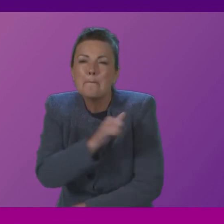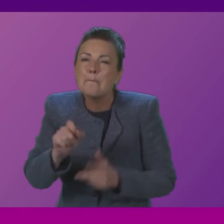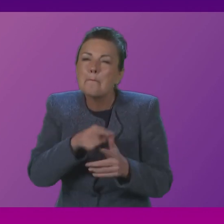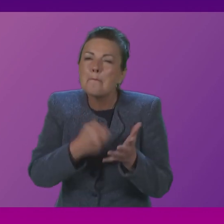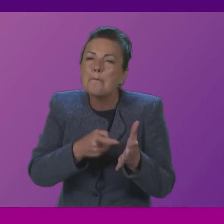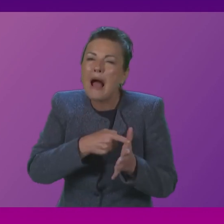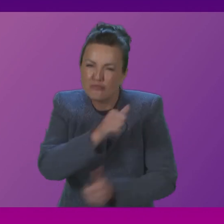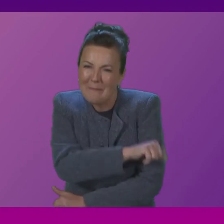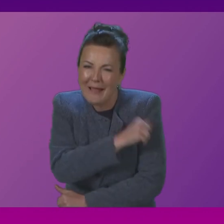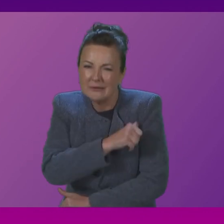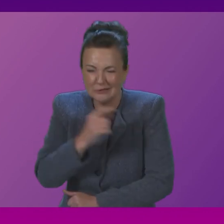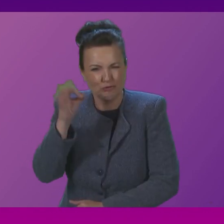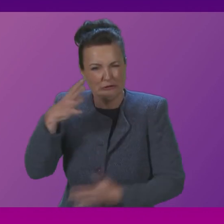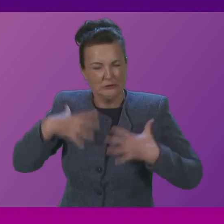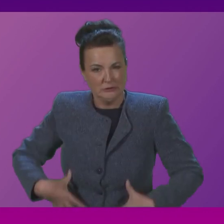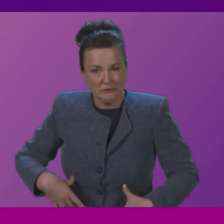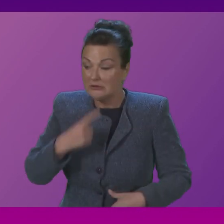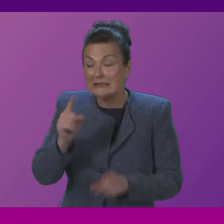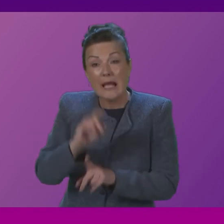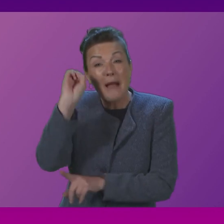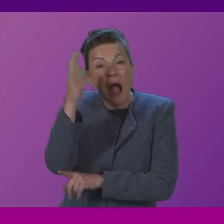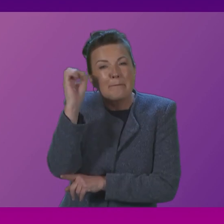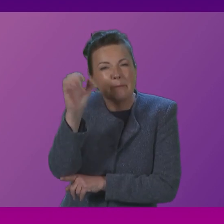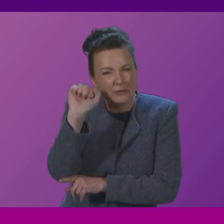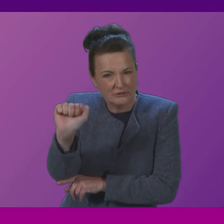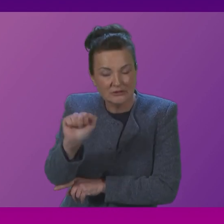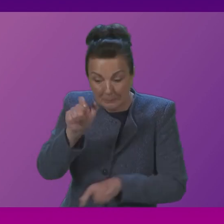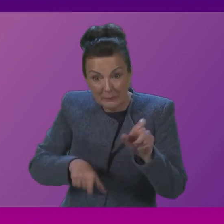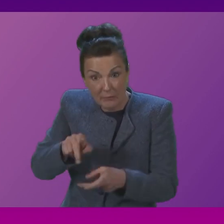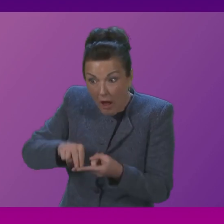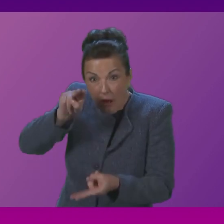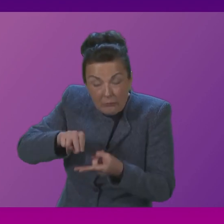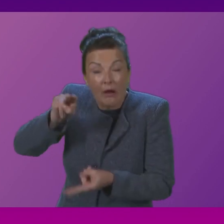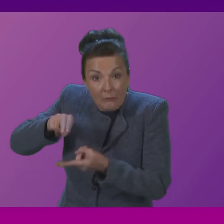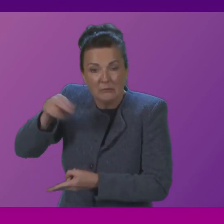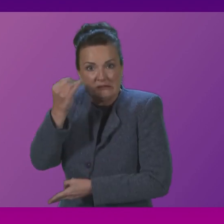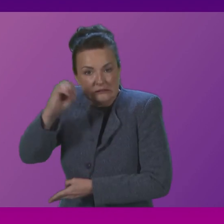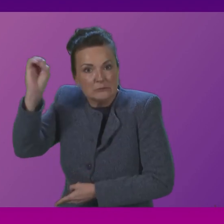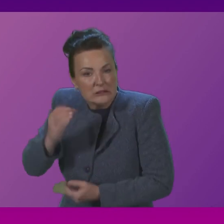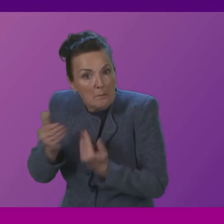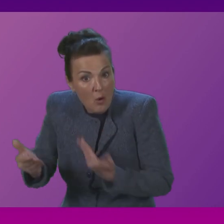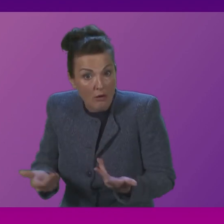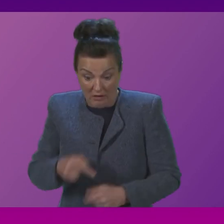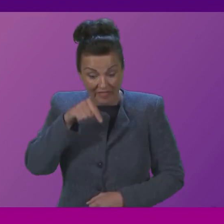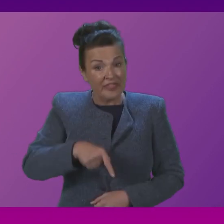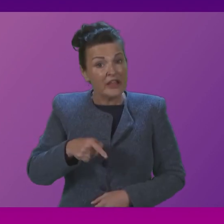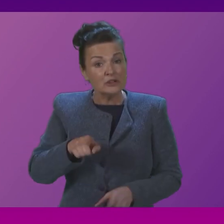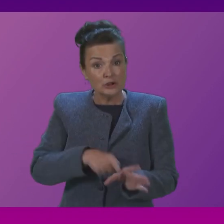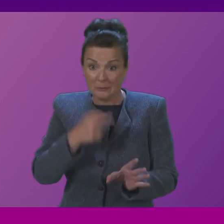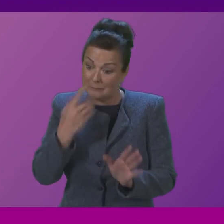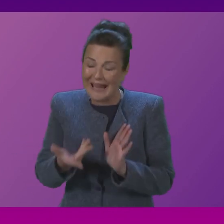40 per cent, ambulance technicians up by more than 60 per cent. In this year, we have allocated additional funding,